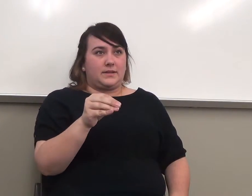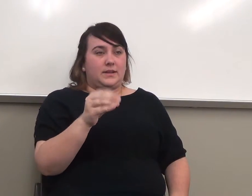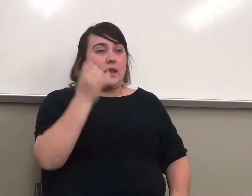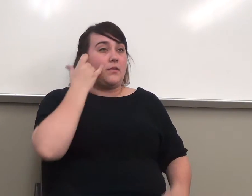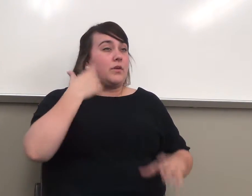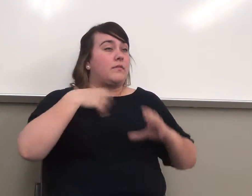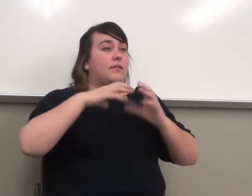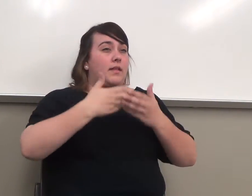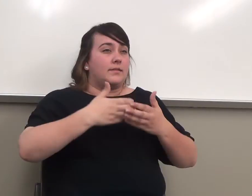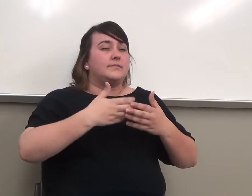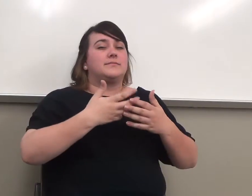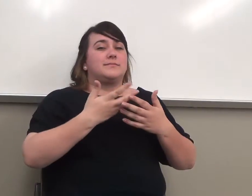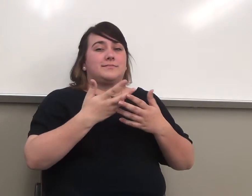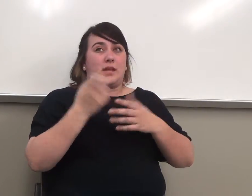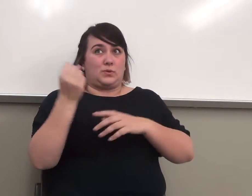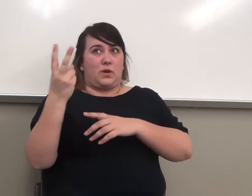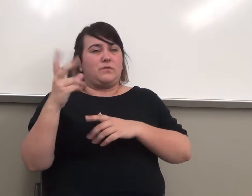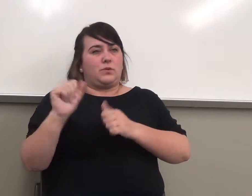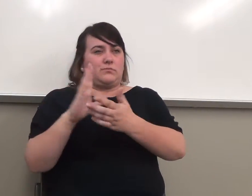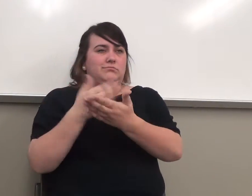you will get out at 10 till.